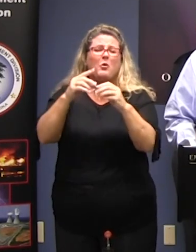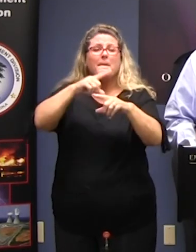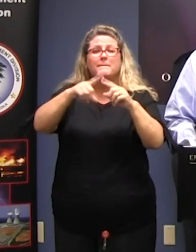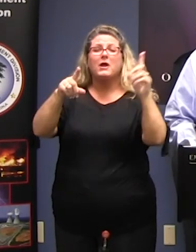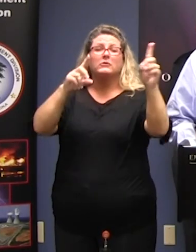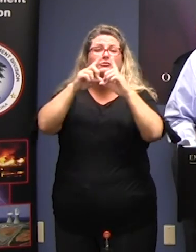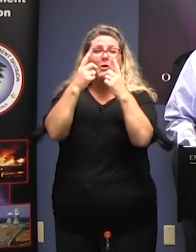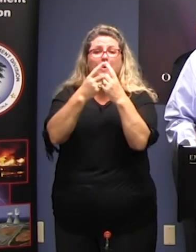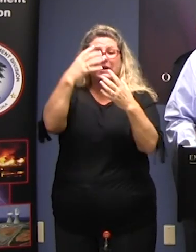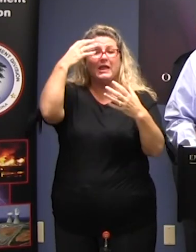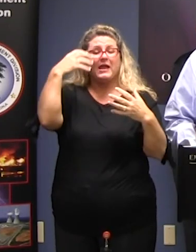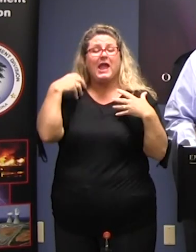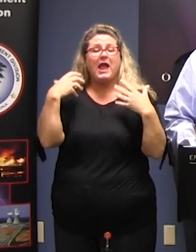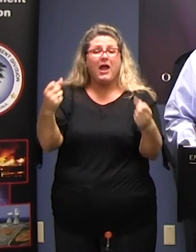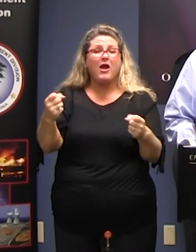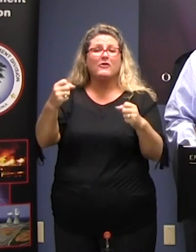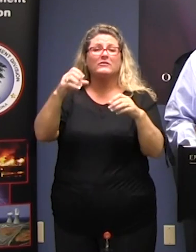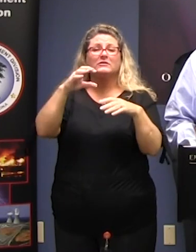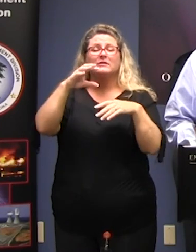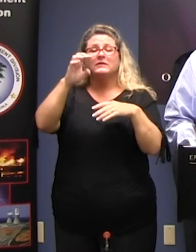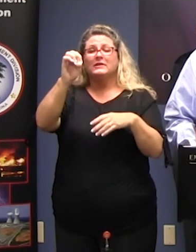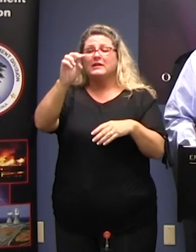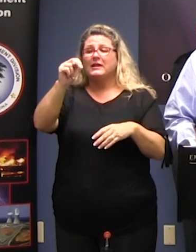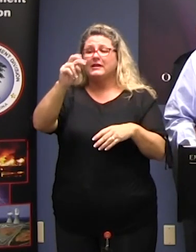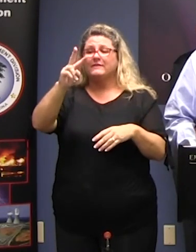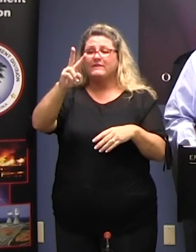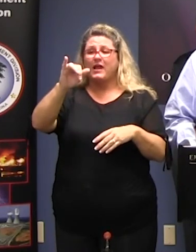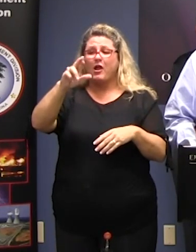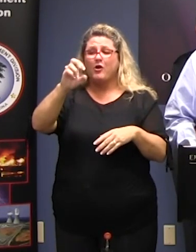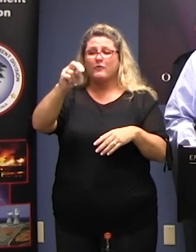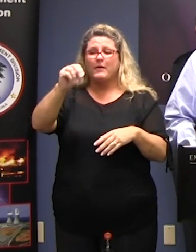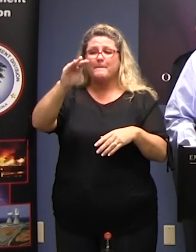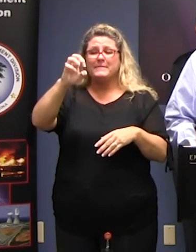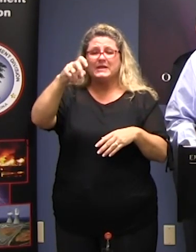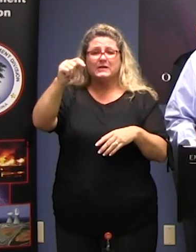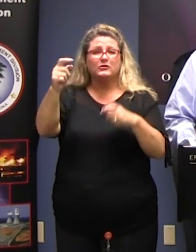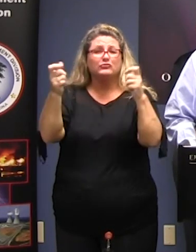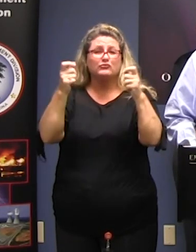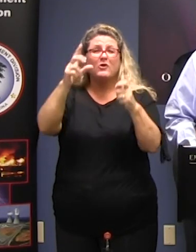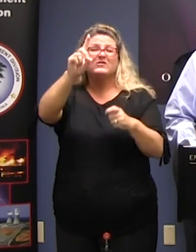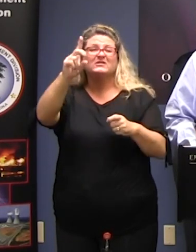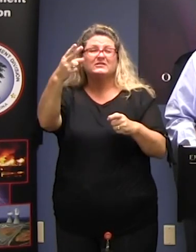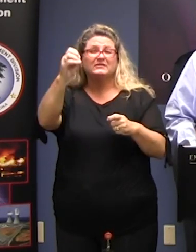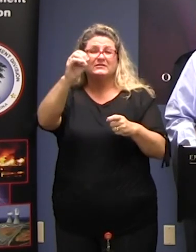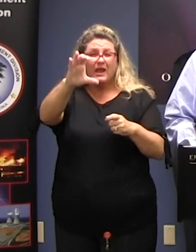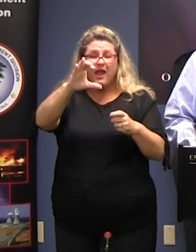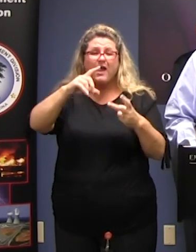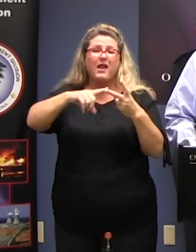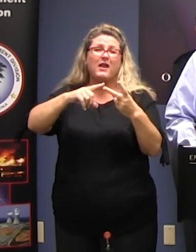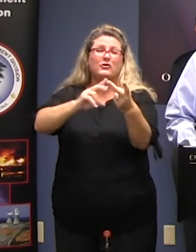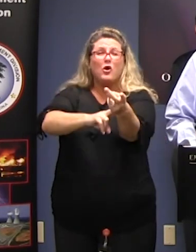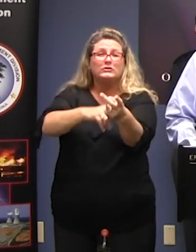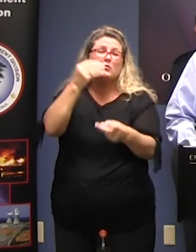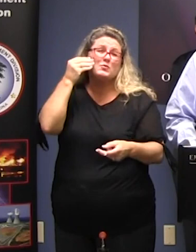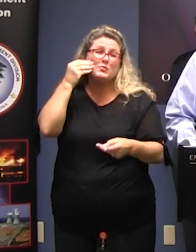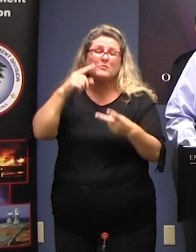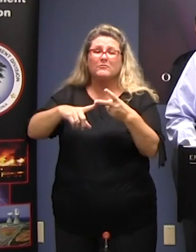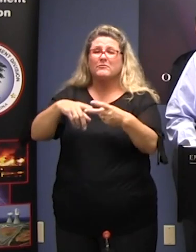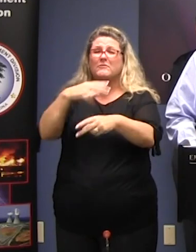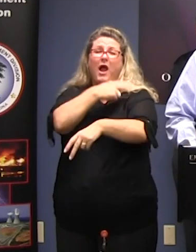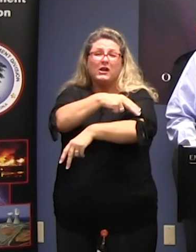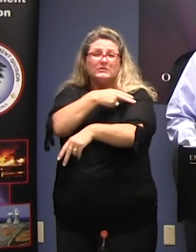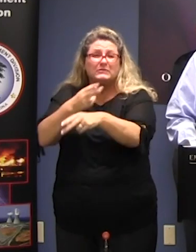department of health and environmental control with the nursing homes and Hospitals and constant communication